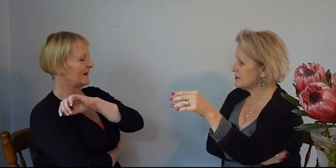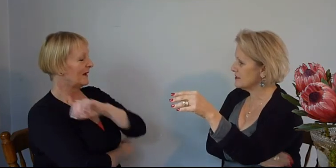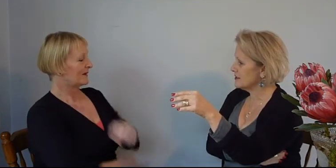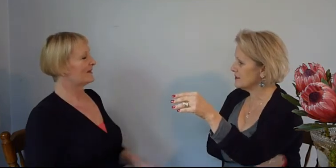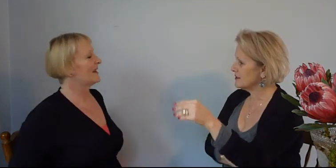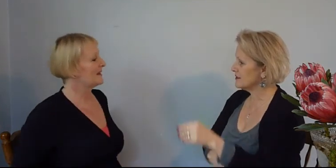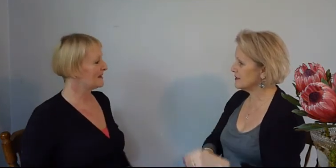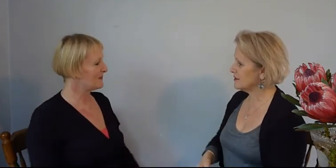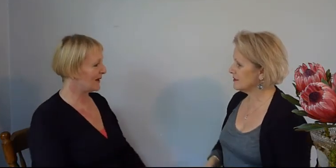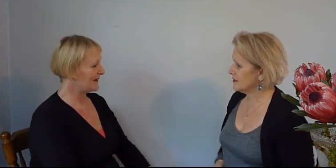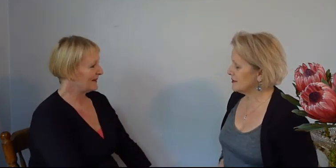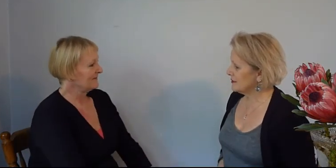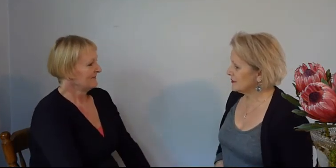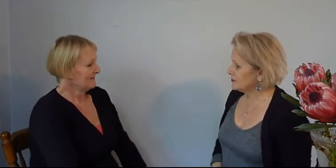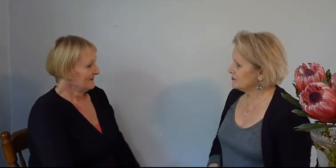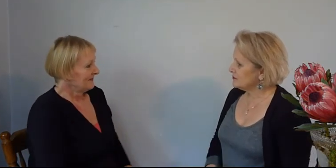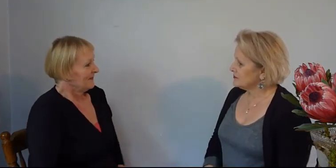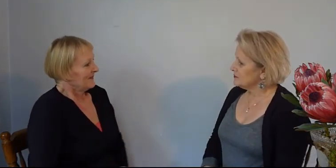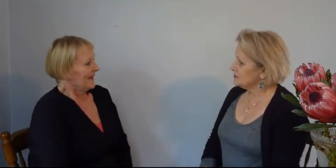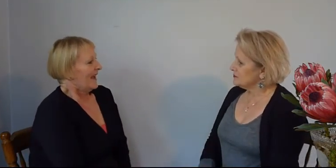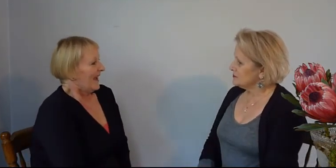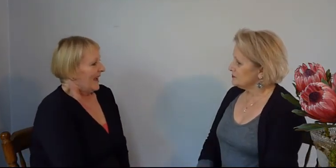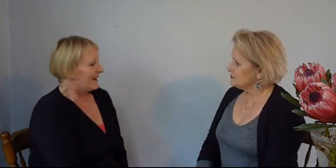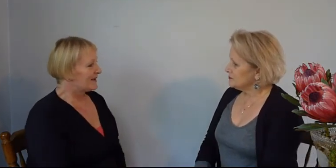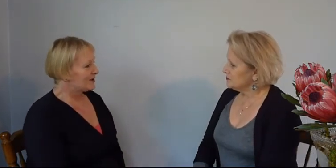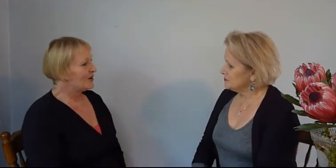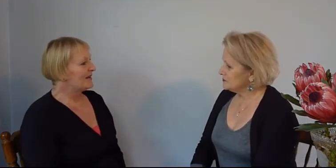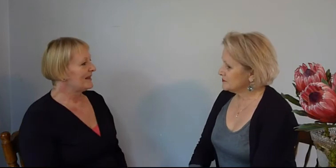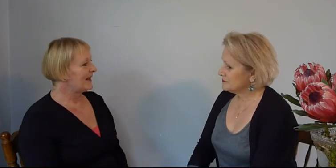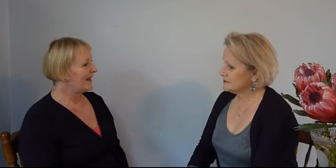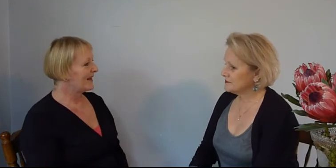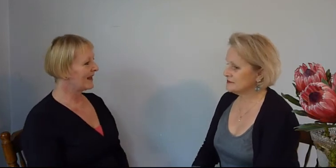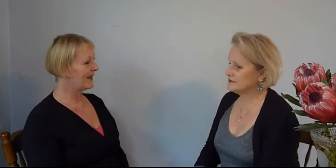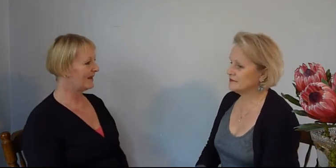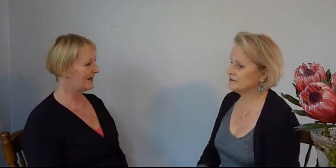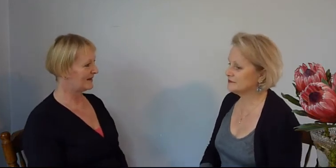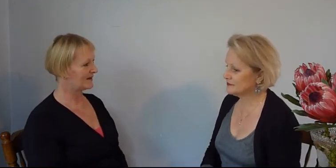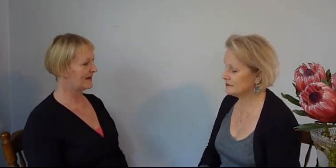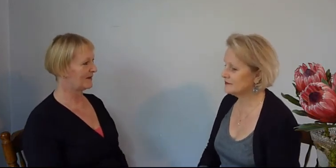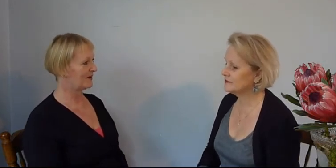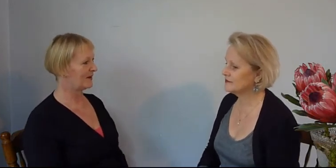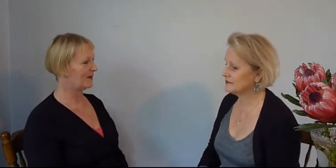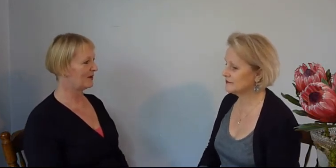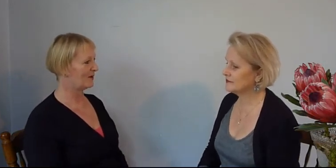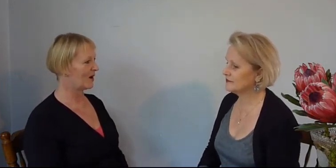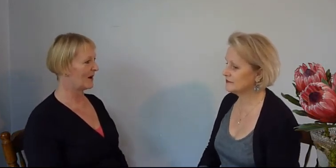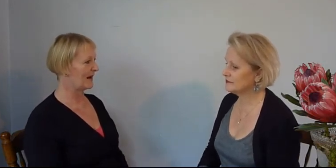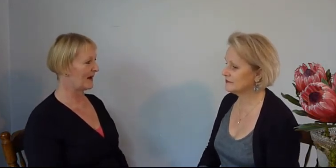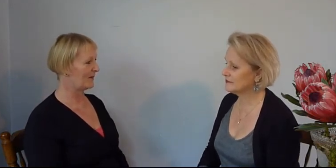So take a deep breath and just tune in again to that 13 year old climbing up.